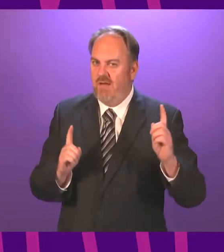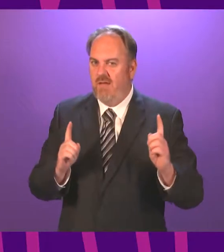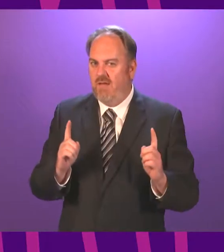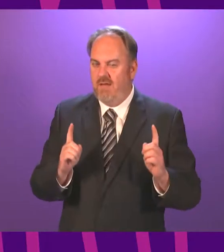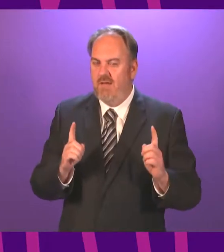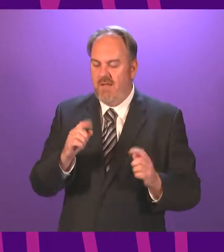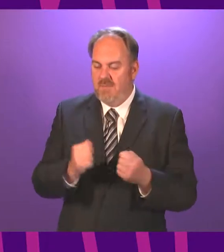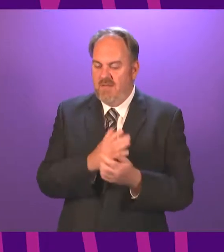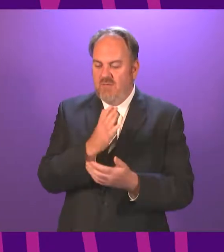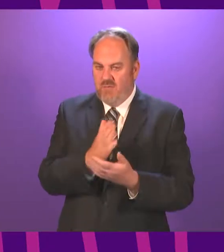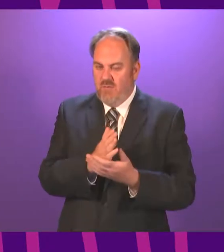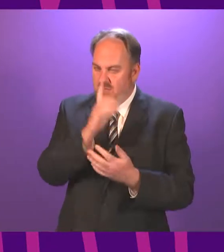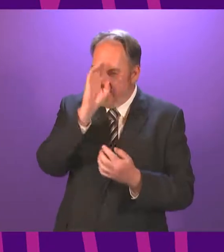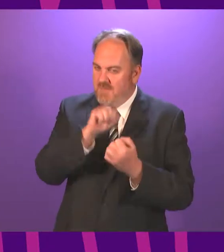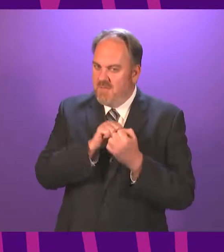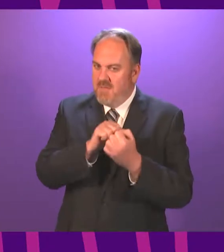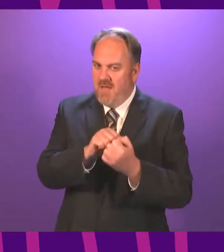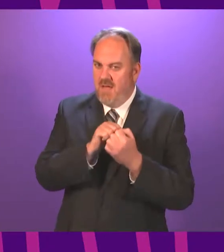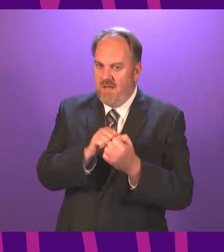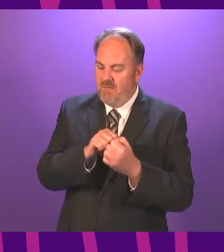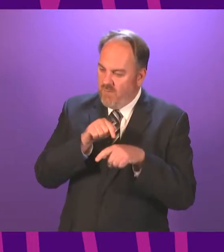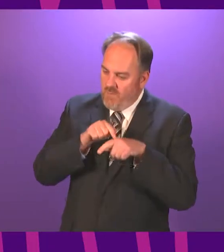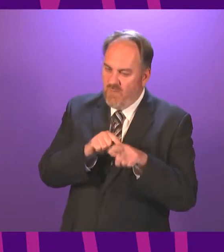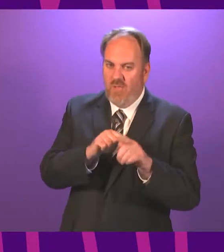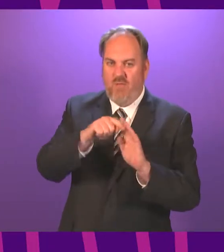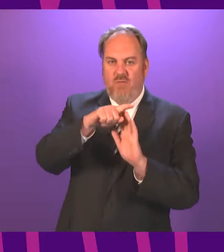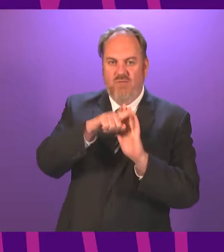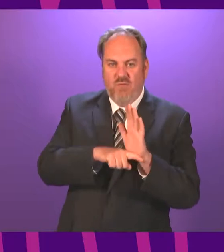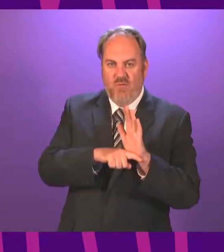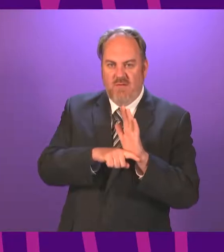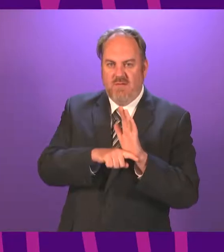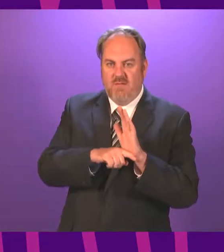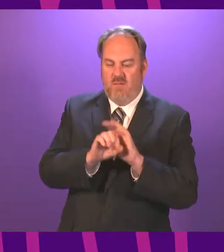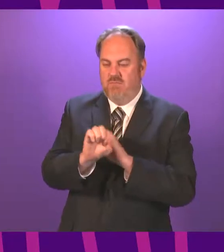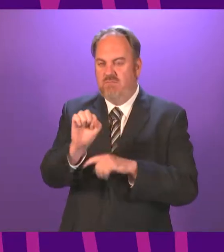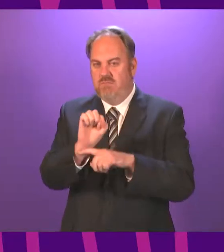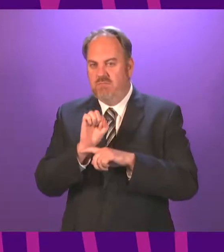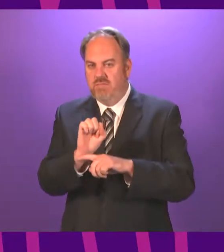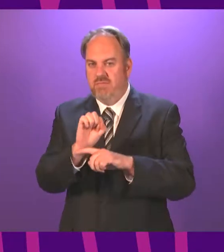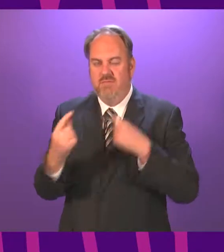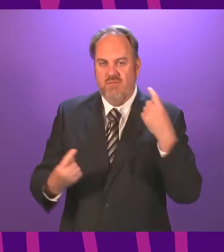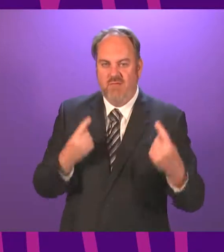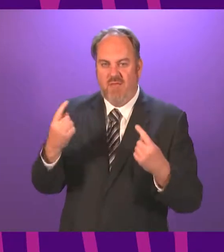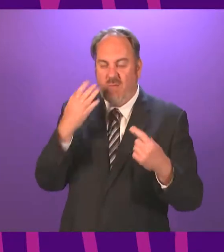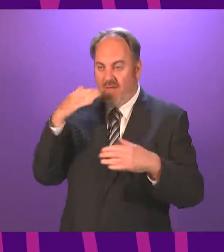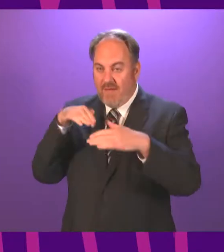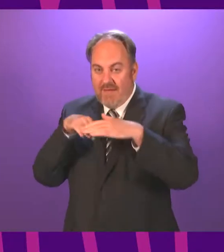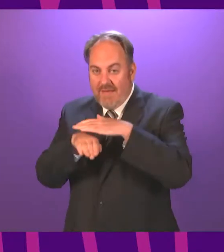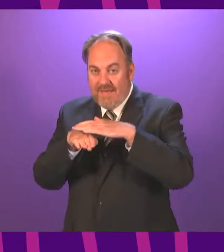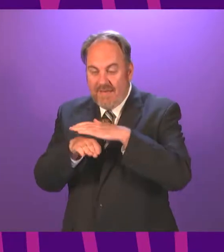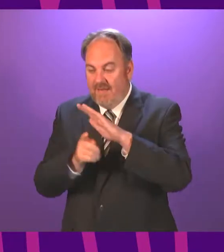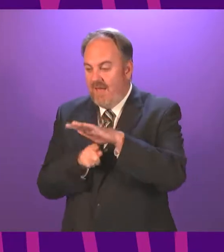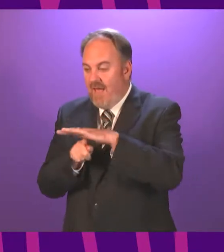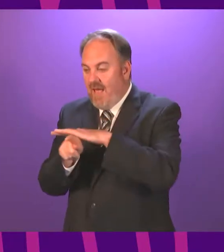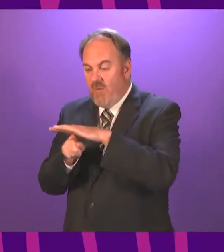that members take care to observe these measures, including when entering and exiting the Chamber. Please only use the aisles and walkways to access your